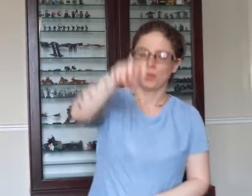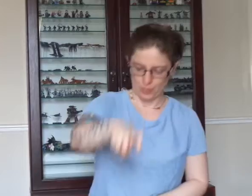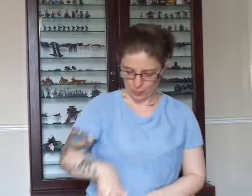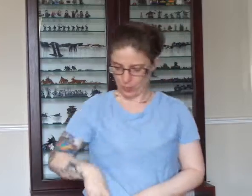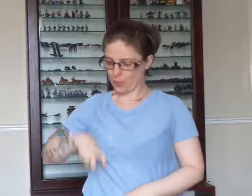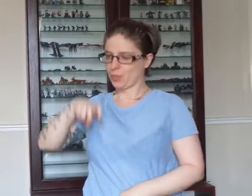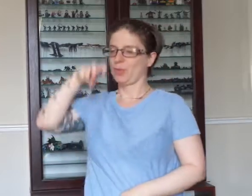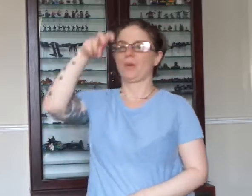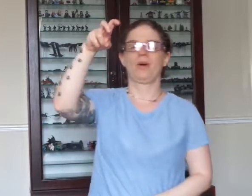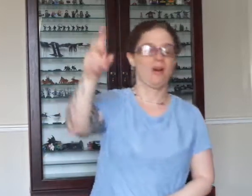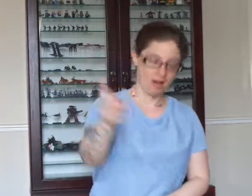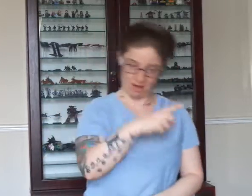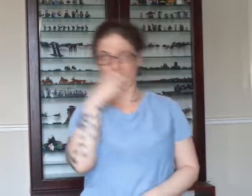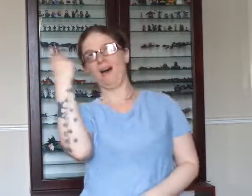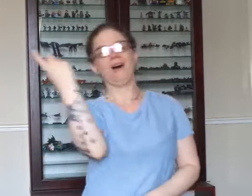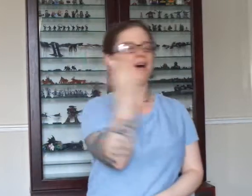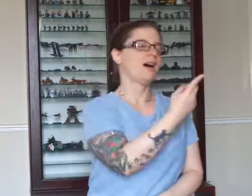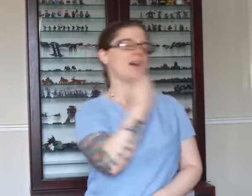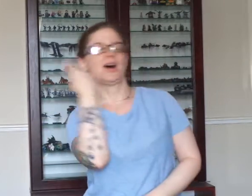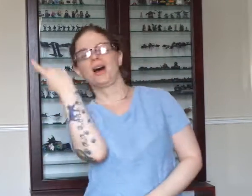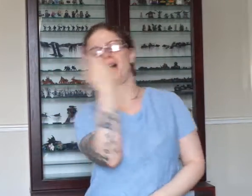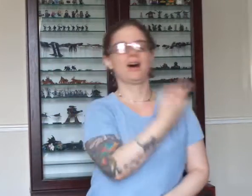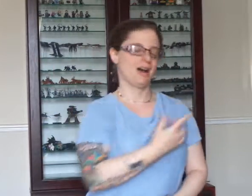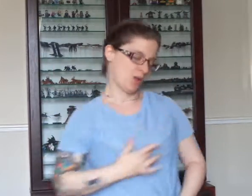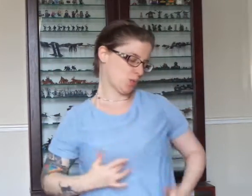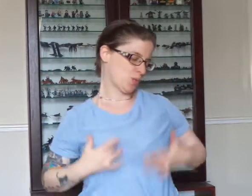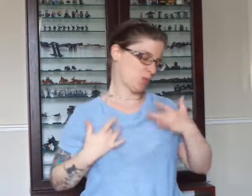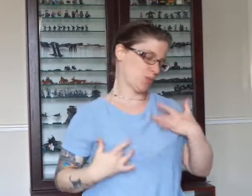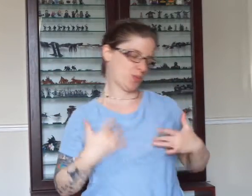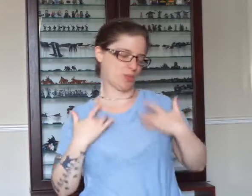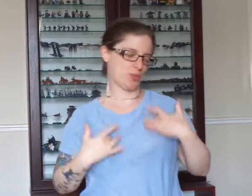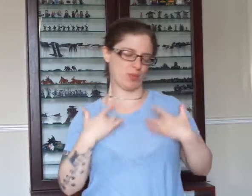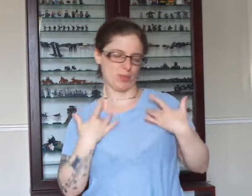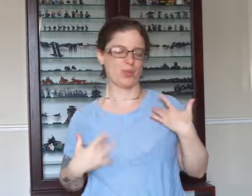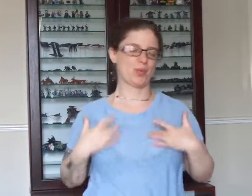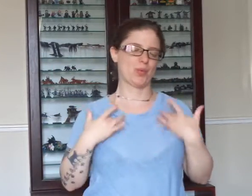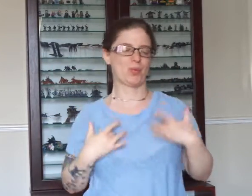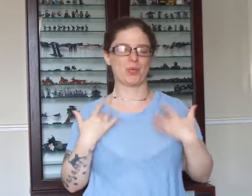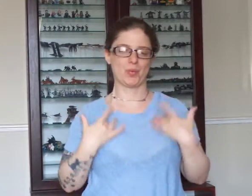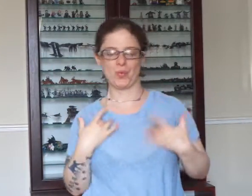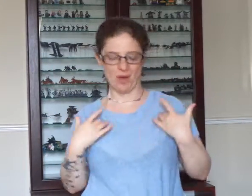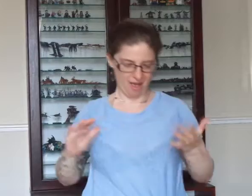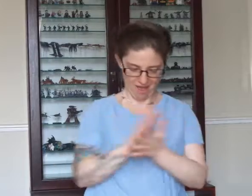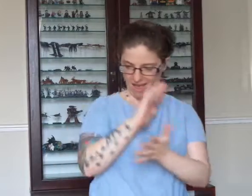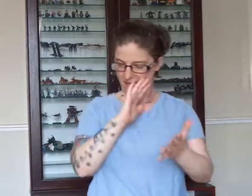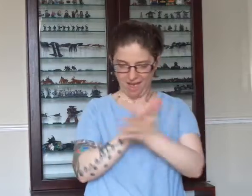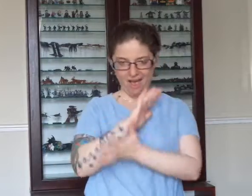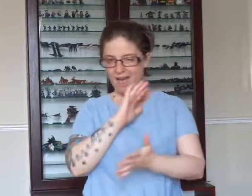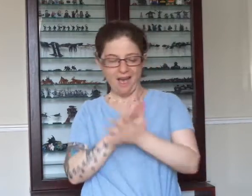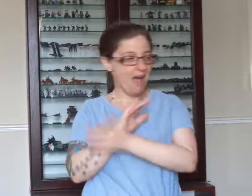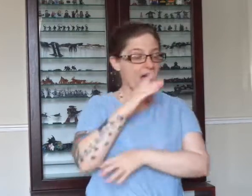the dizzy dancing way that you feel, as every